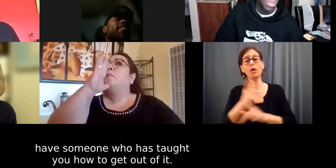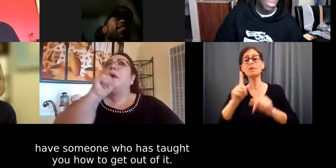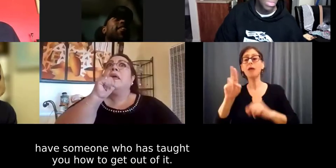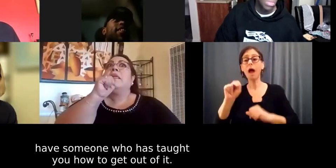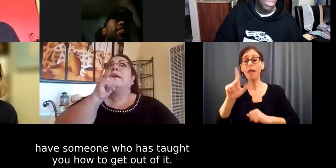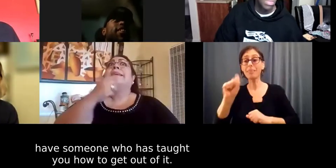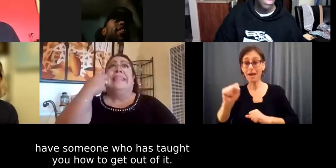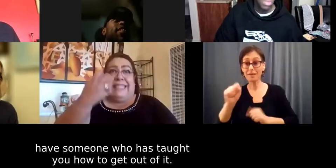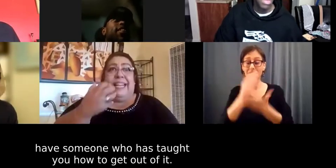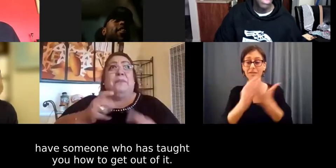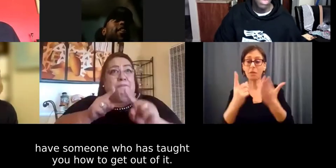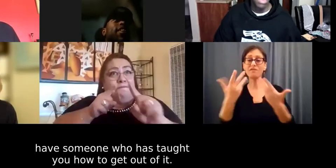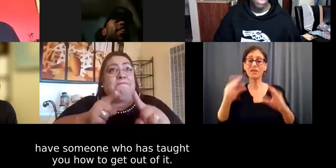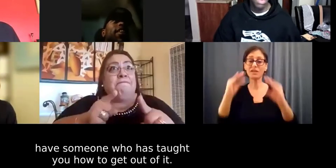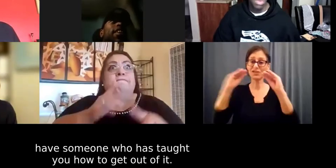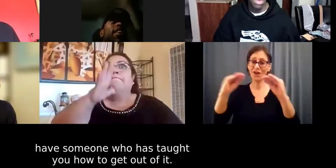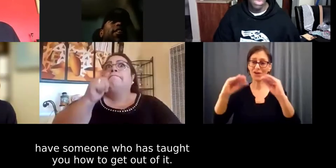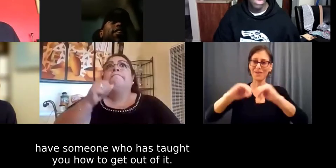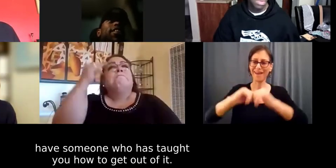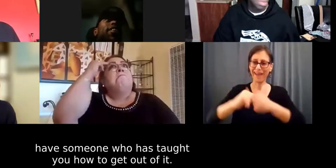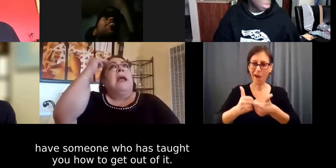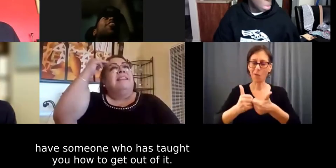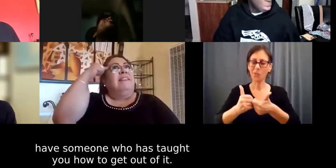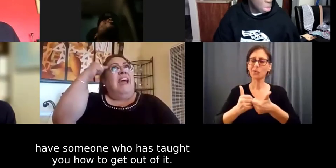taught you how to get out of it.